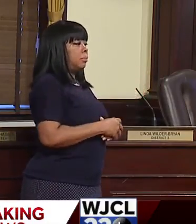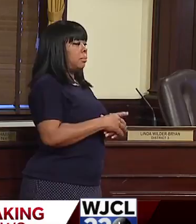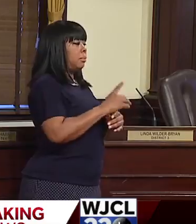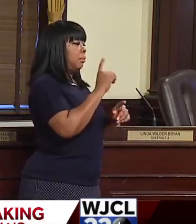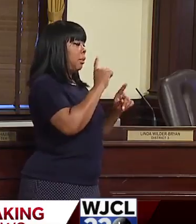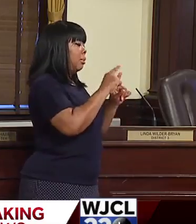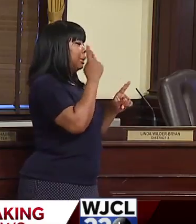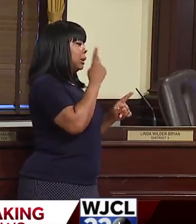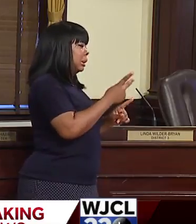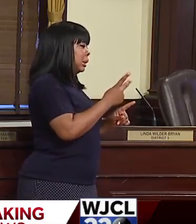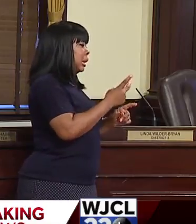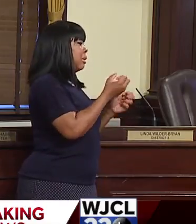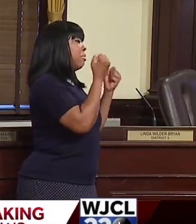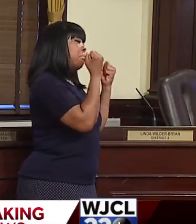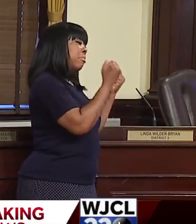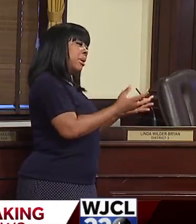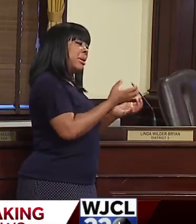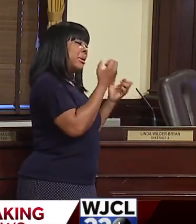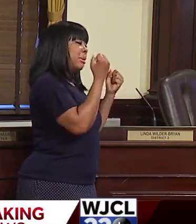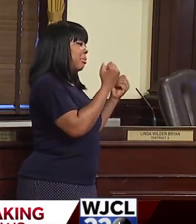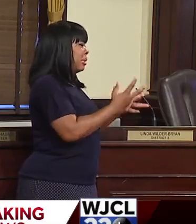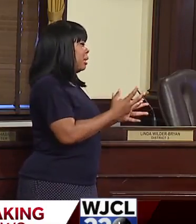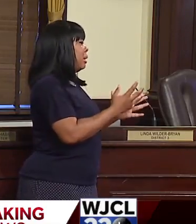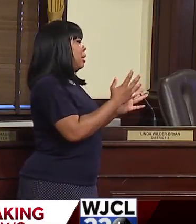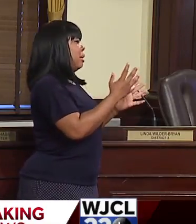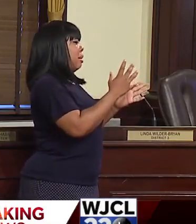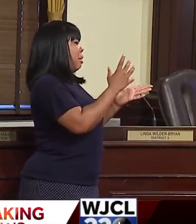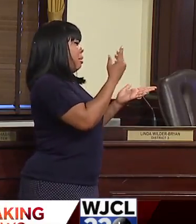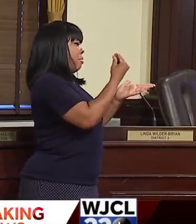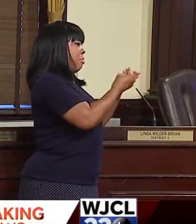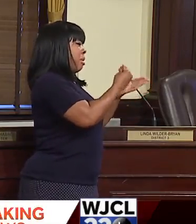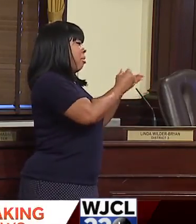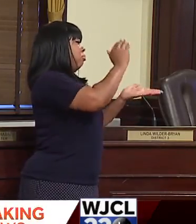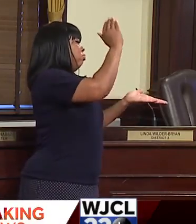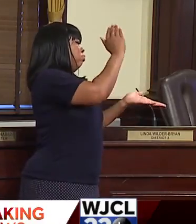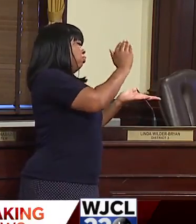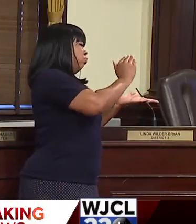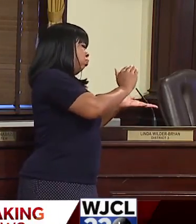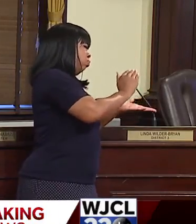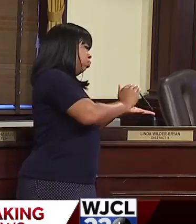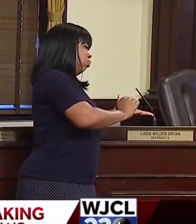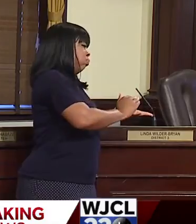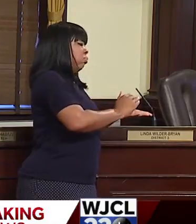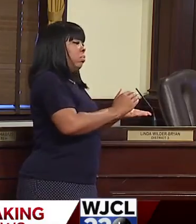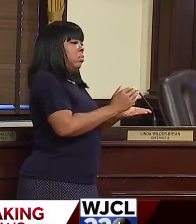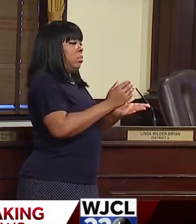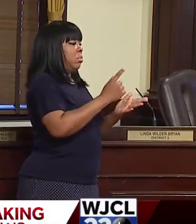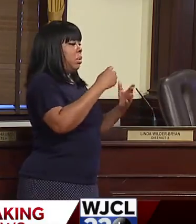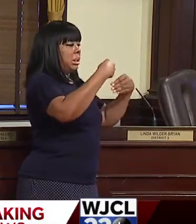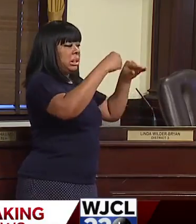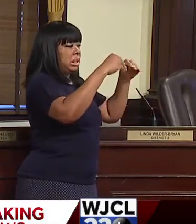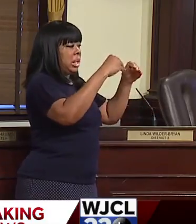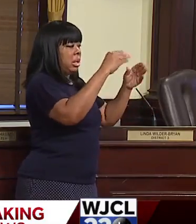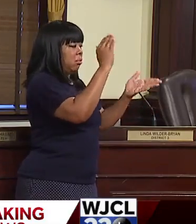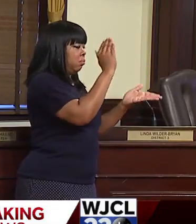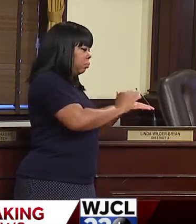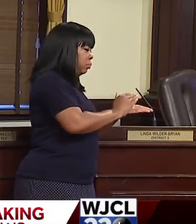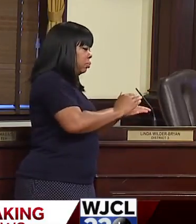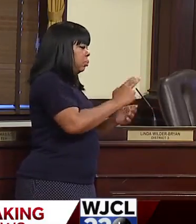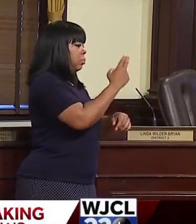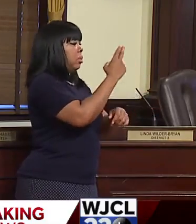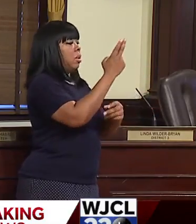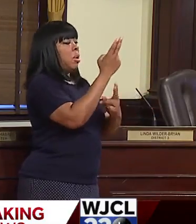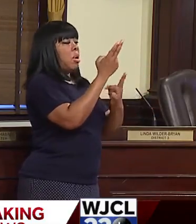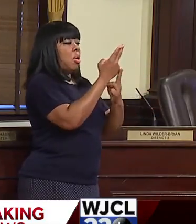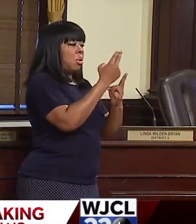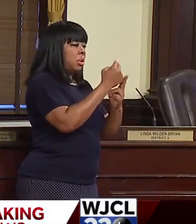losses in our main sources of revenue. In Savannah's case, lost sales, lost hotel